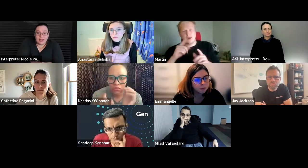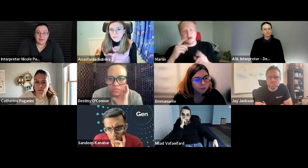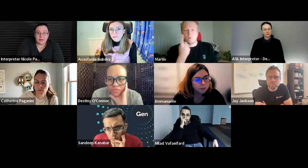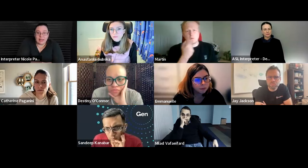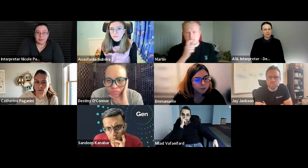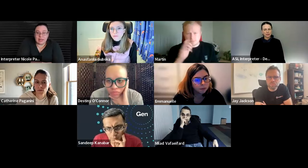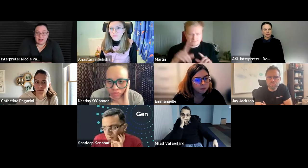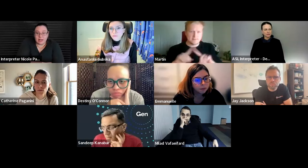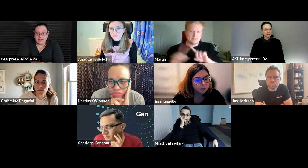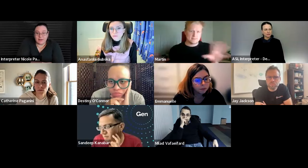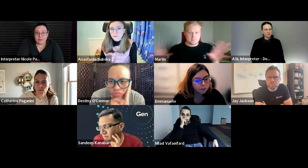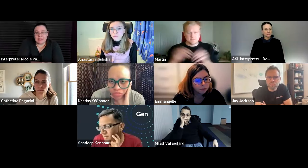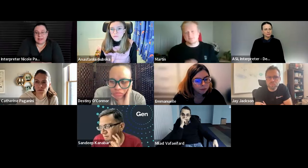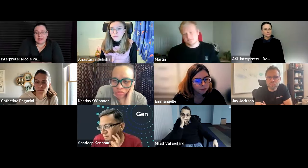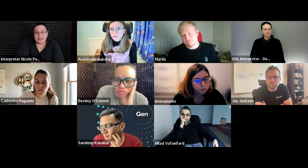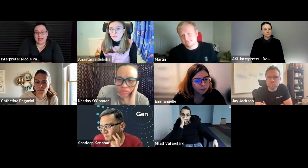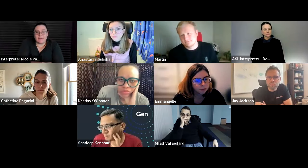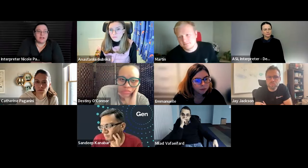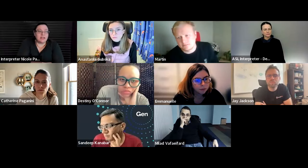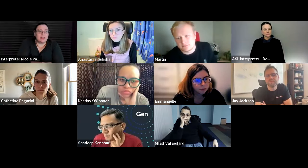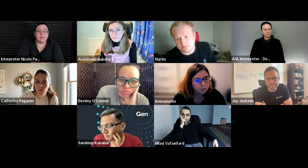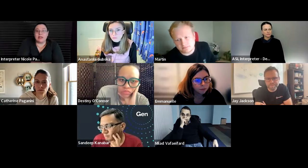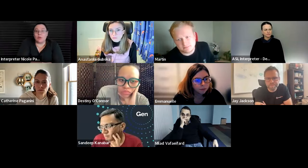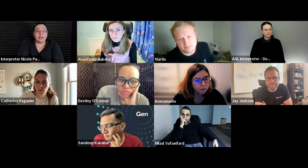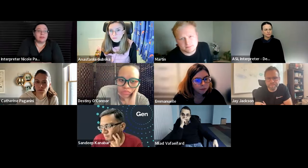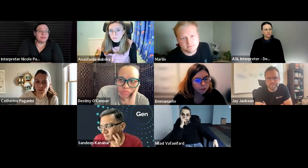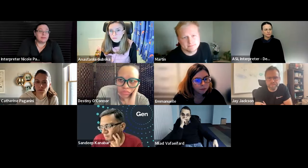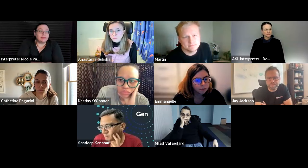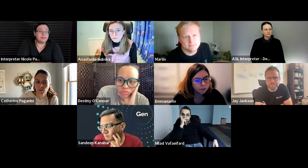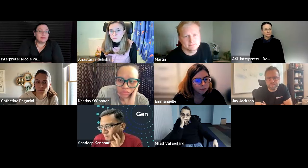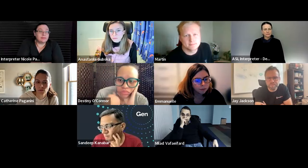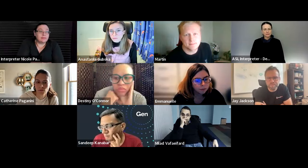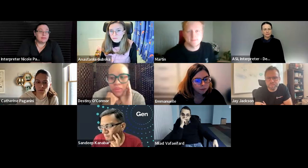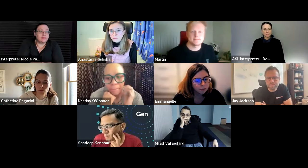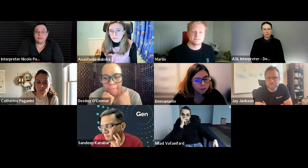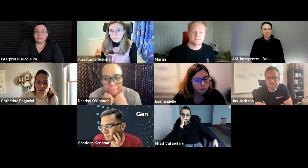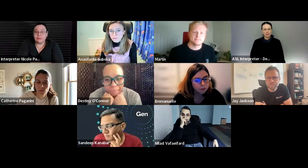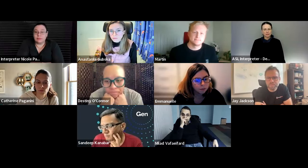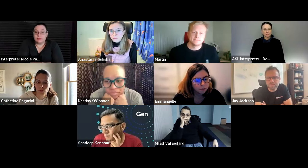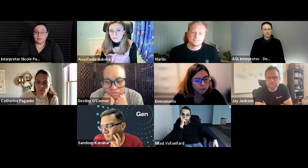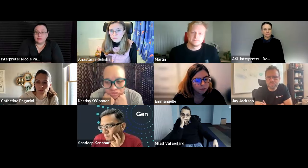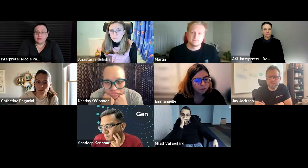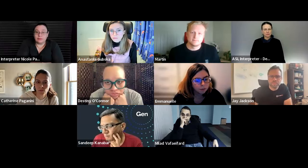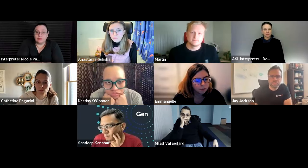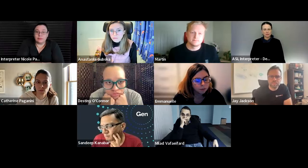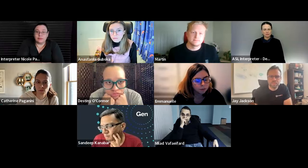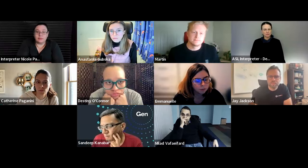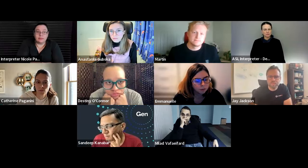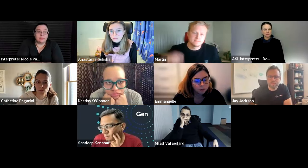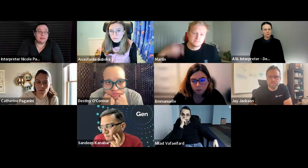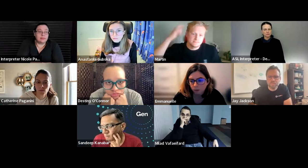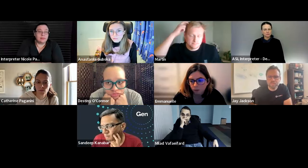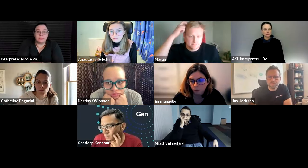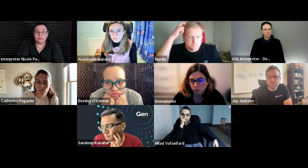yeah i think if we can bring in lots of different places it doesn't have to just be in one and sandeep we wanted to get to your message as well